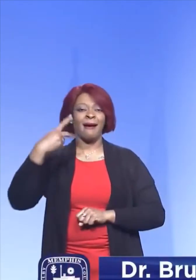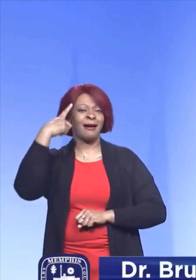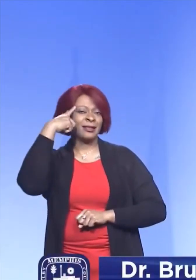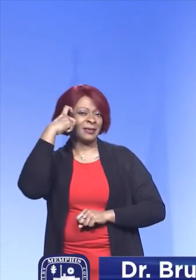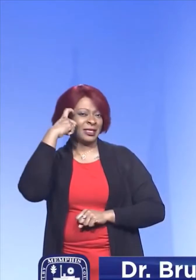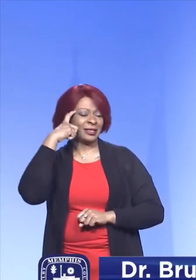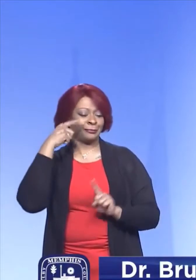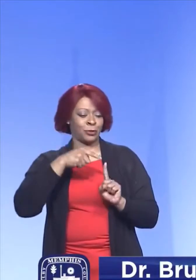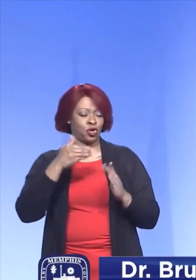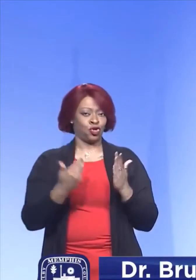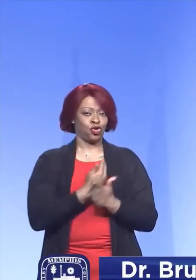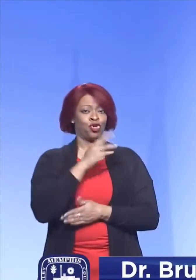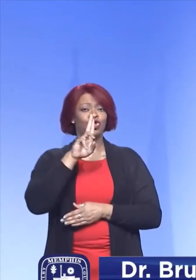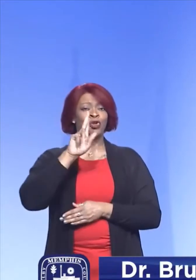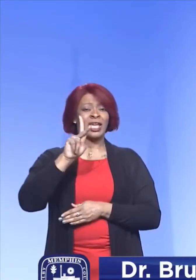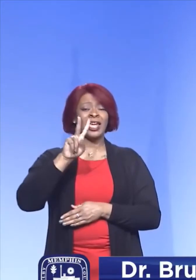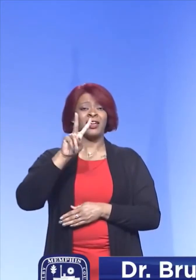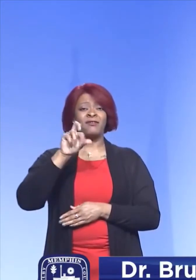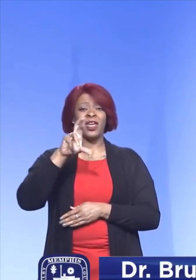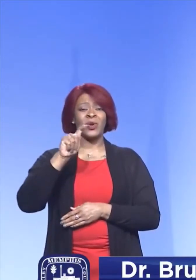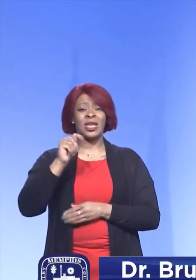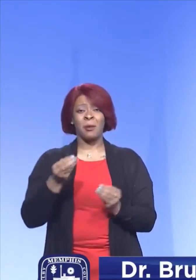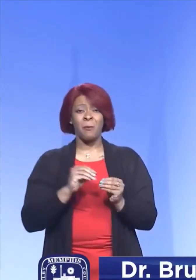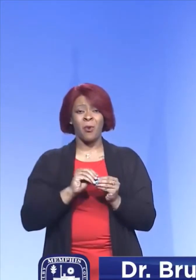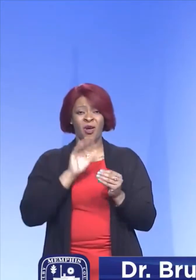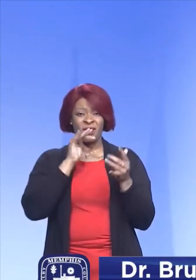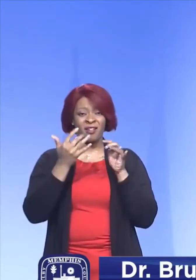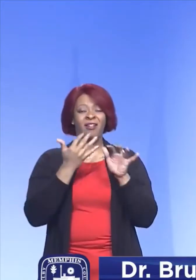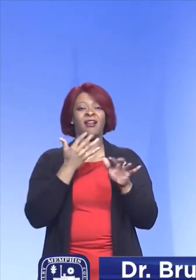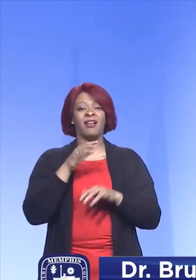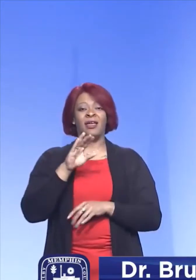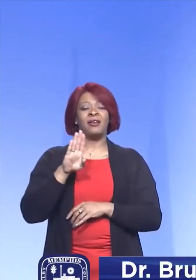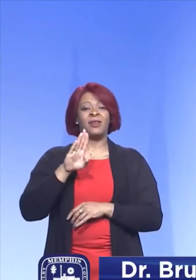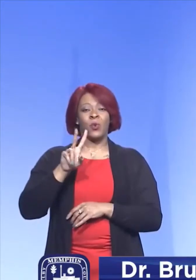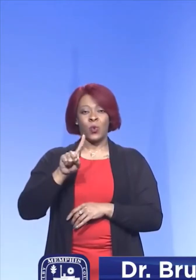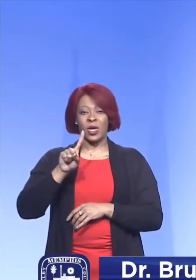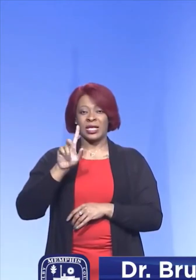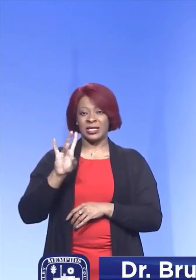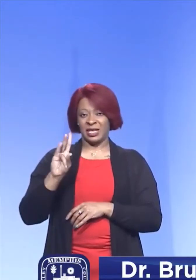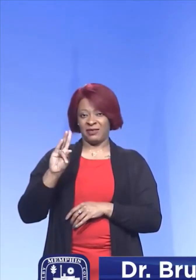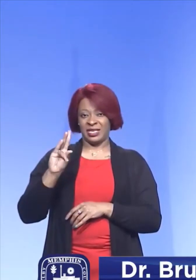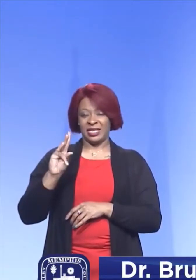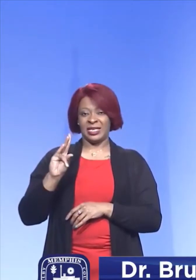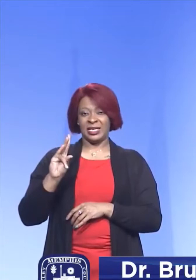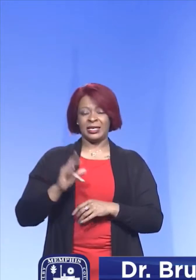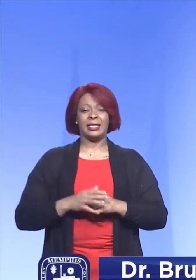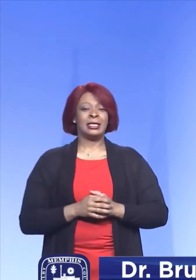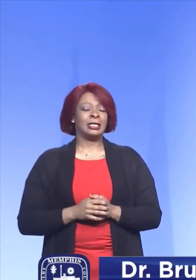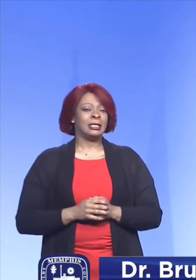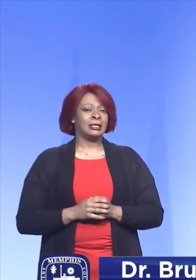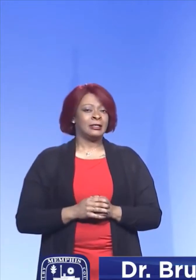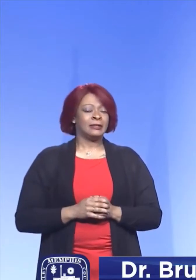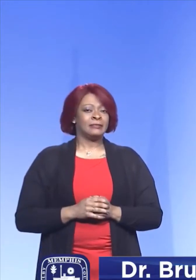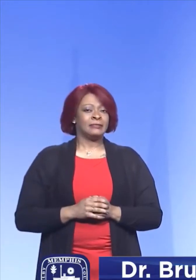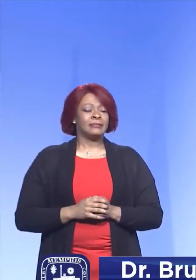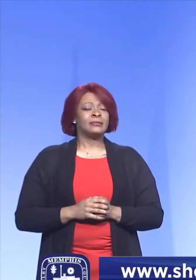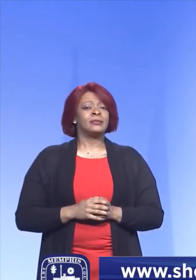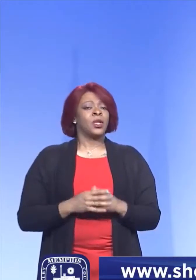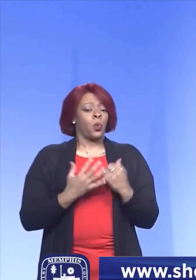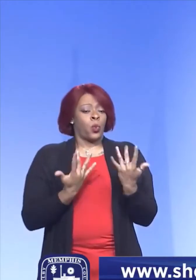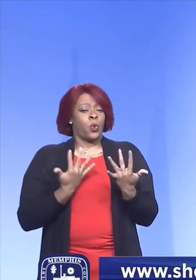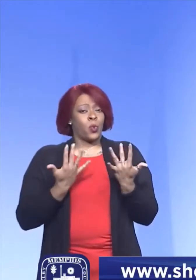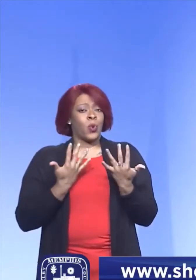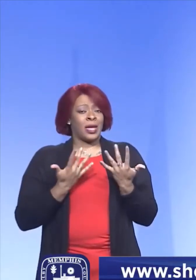of the UK variant, B117. And we're awaiting,